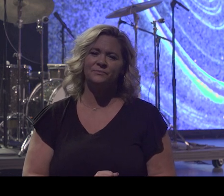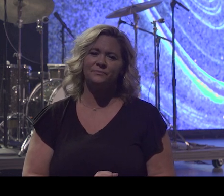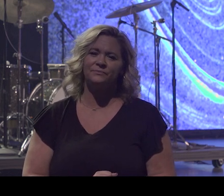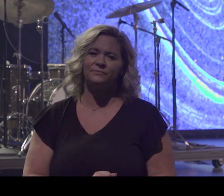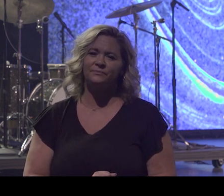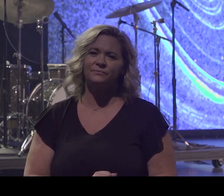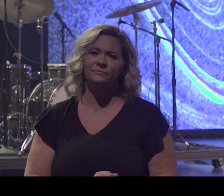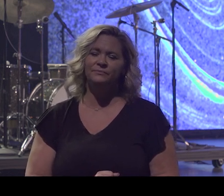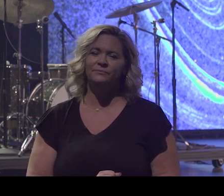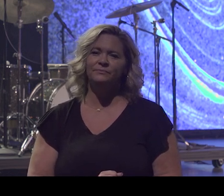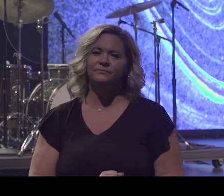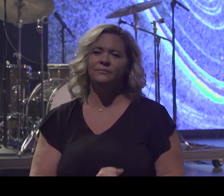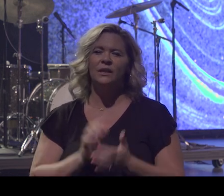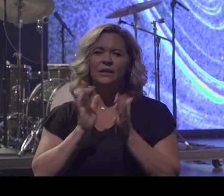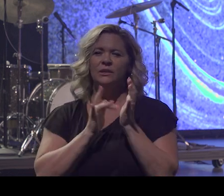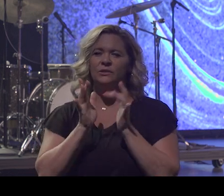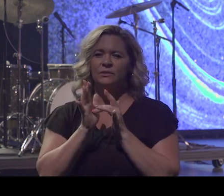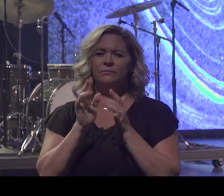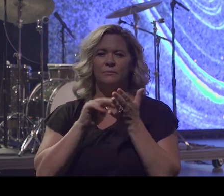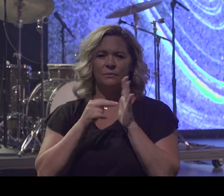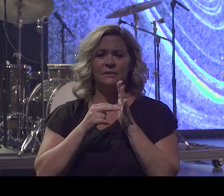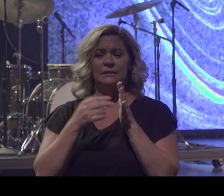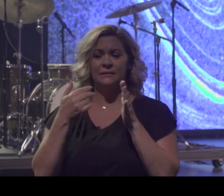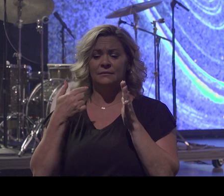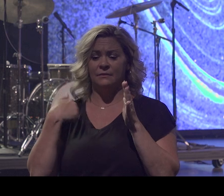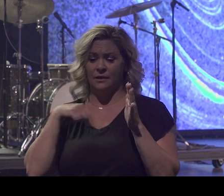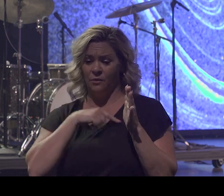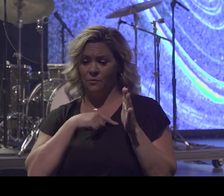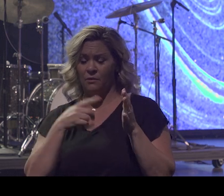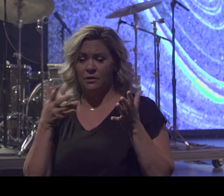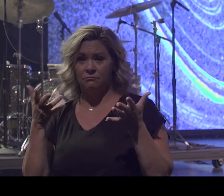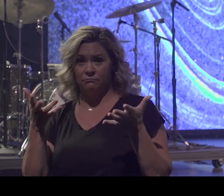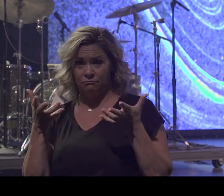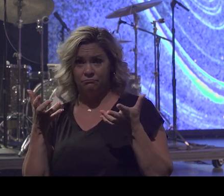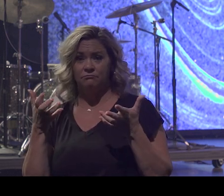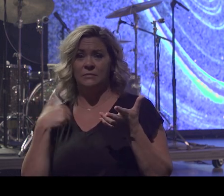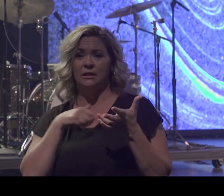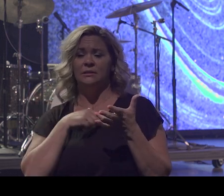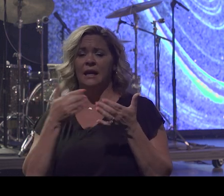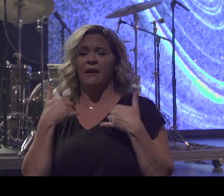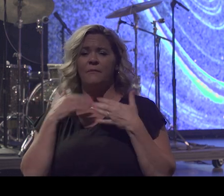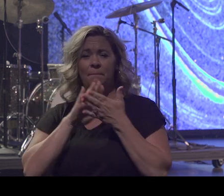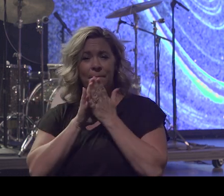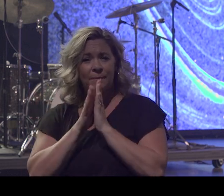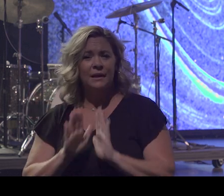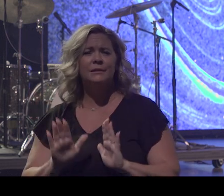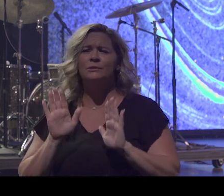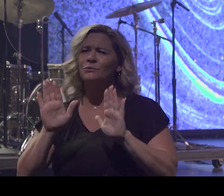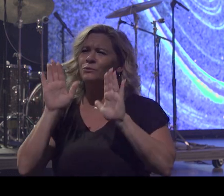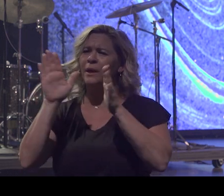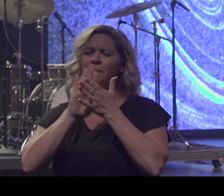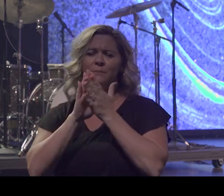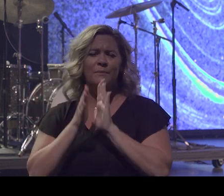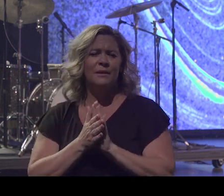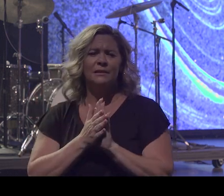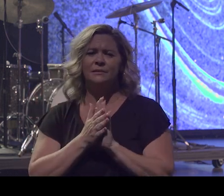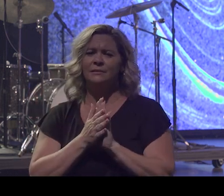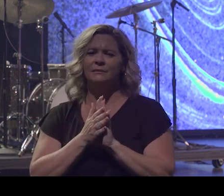Jesus' purpose is for us to have peace. He says, I want to give you great peace that surpasses all understanding so you can have